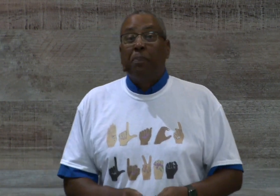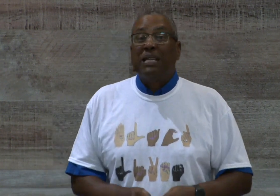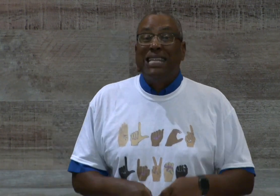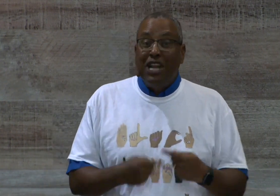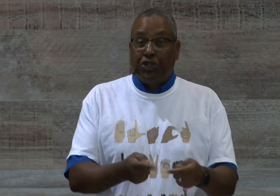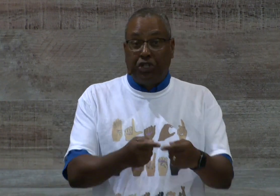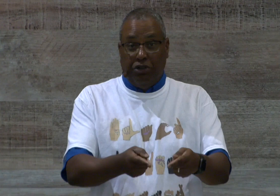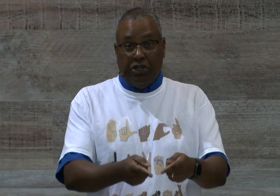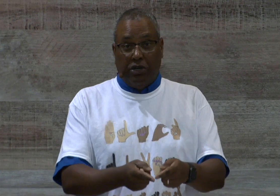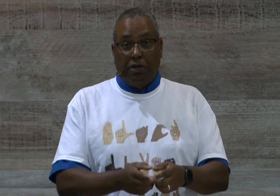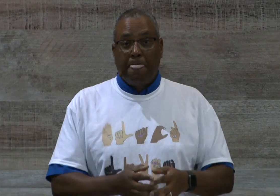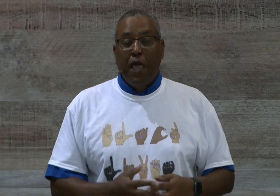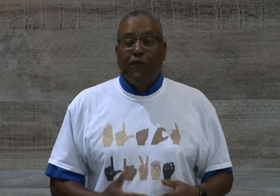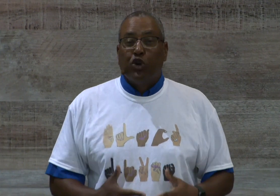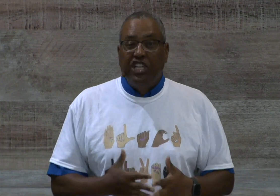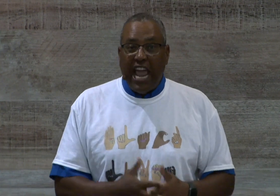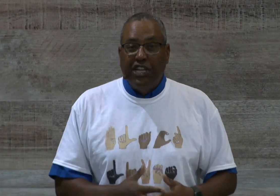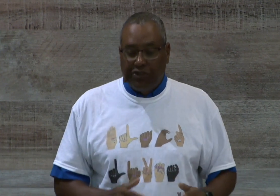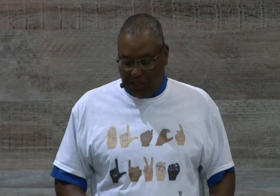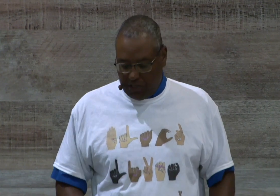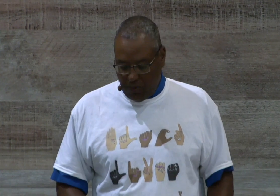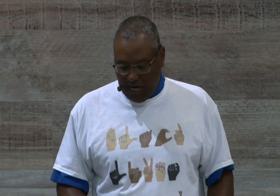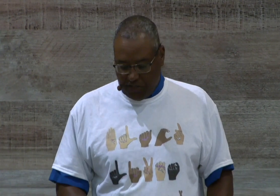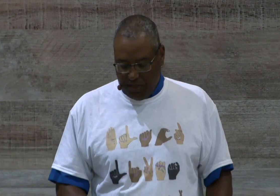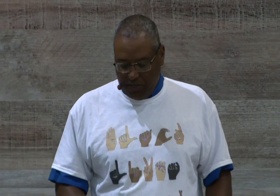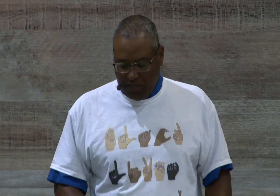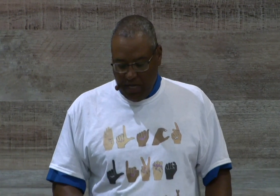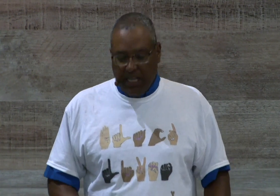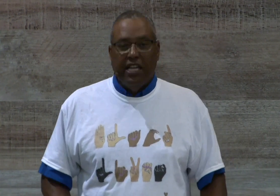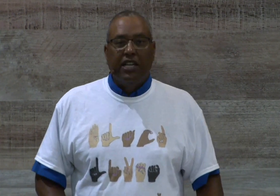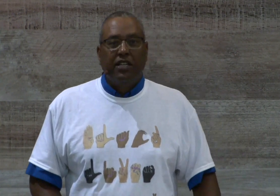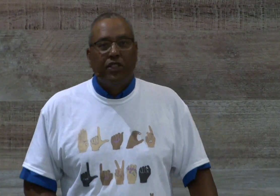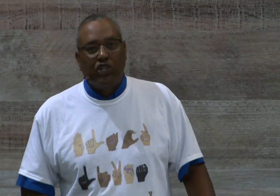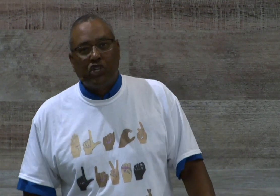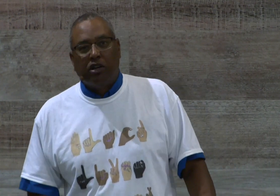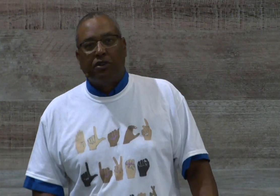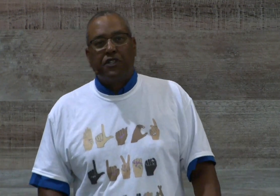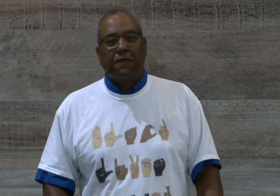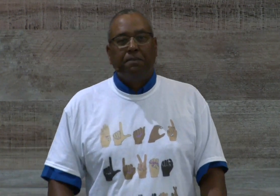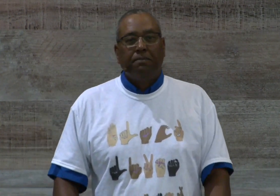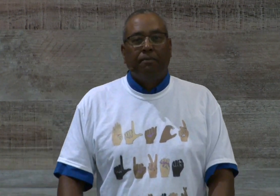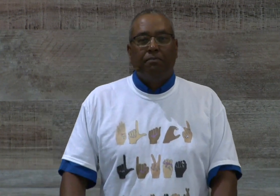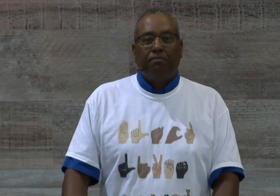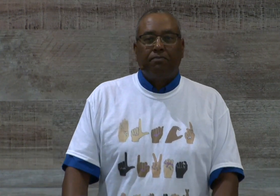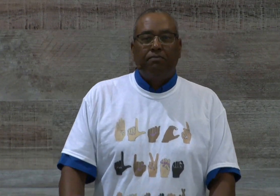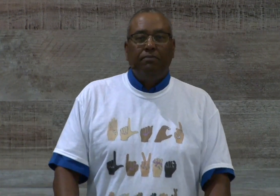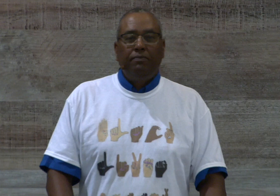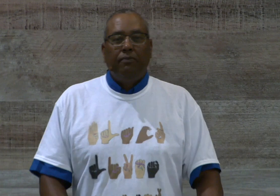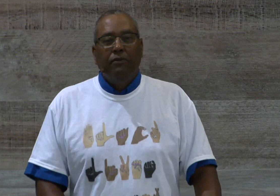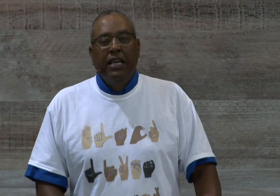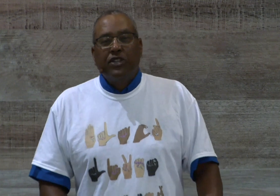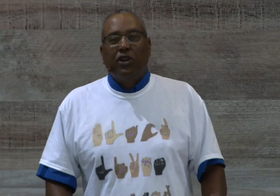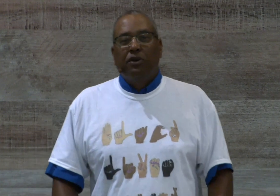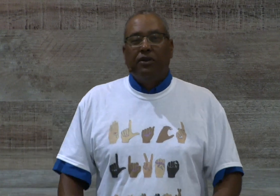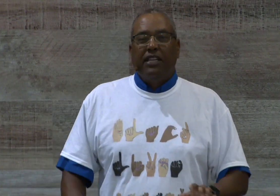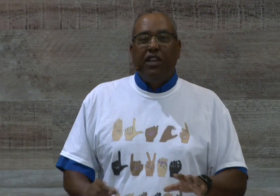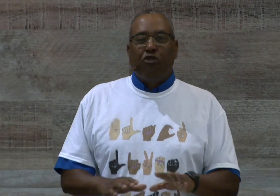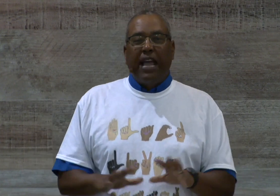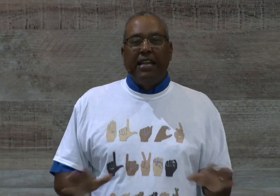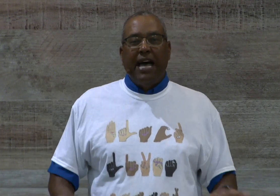potential to occur for dangerous situations in the church. So, he recognizes